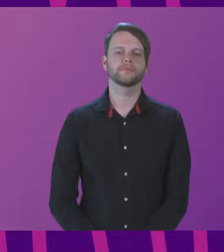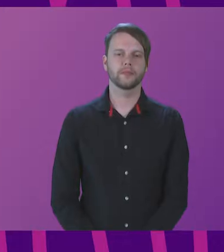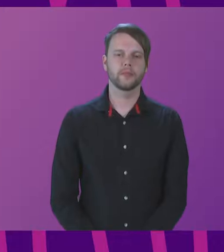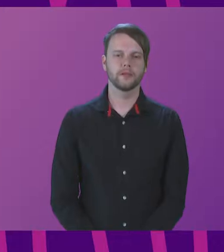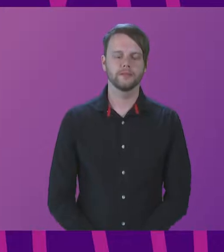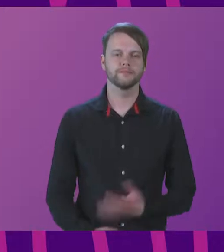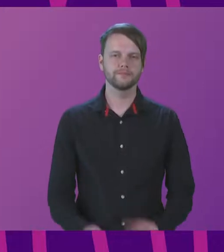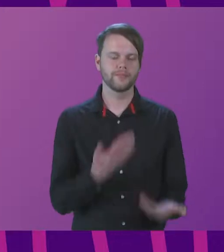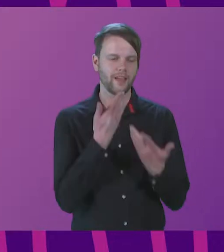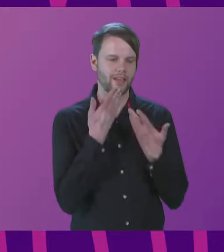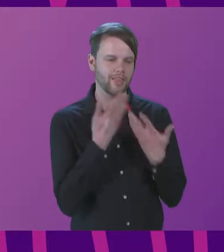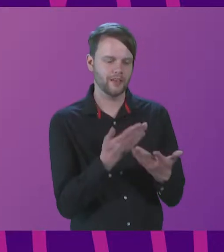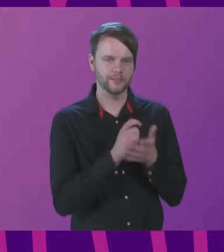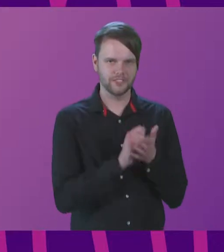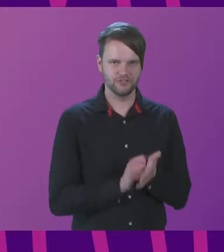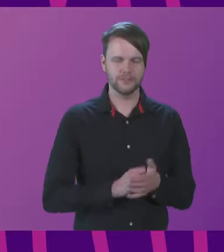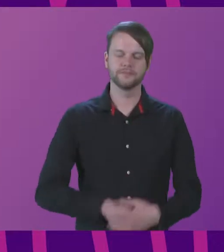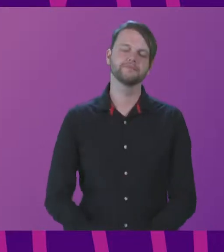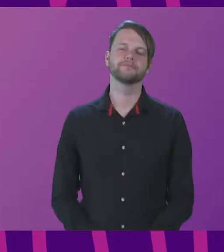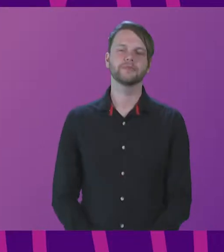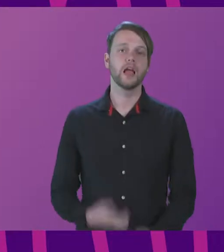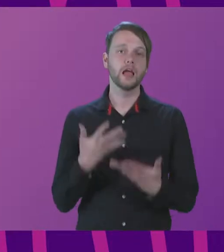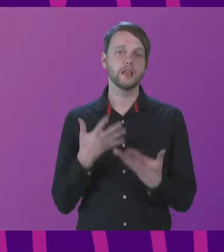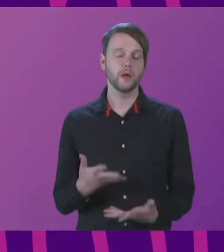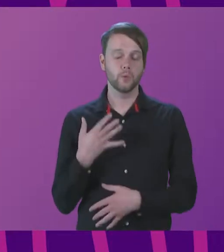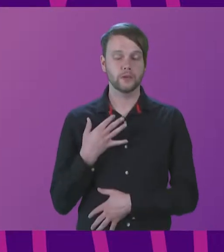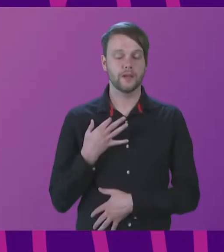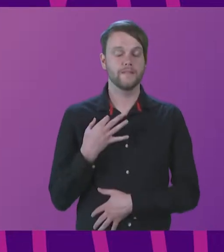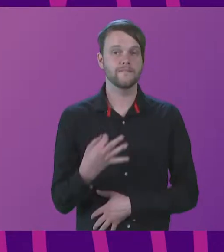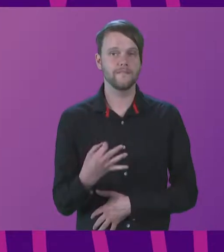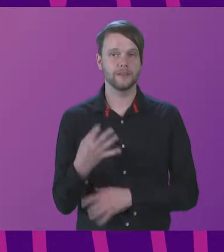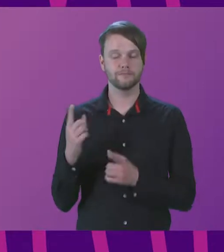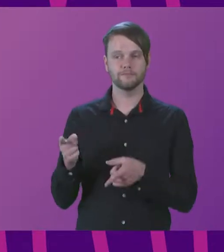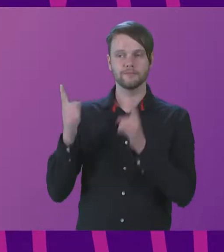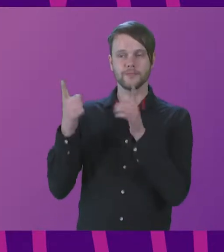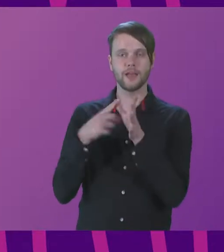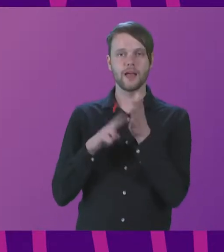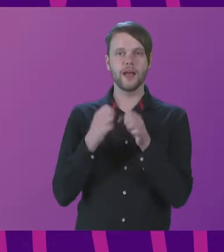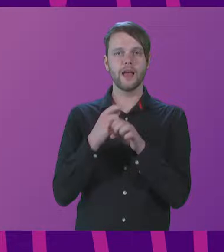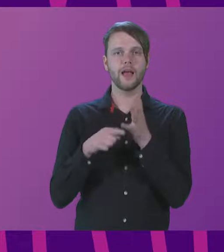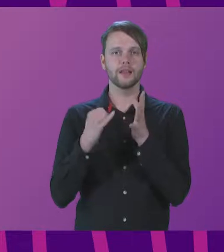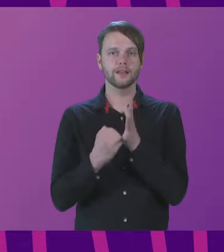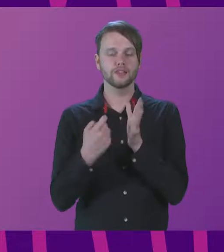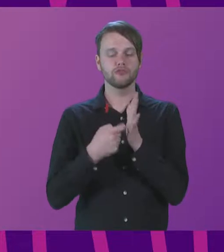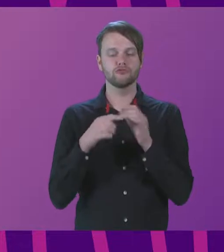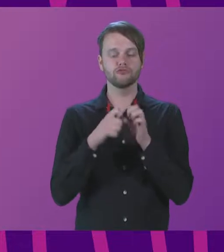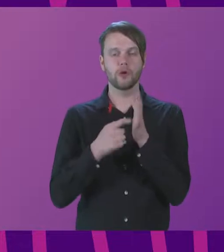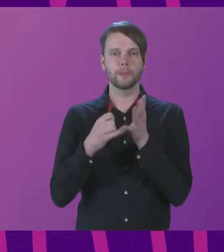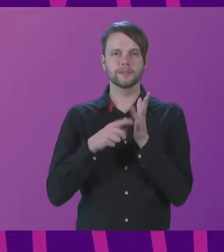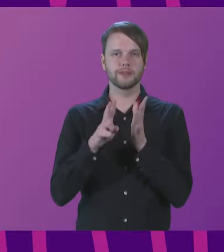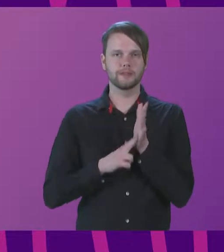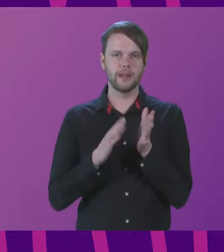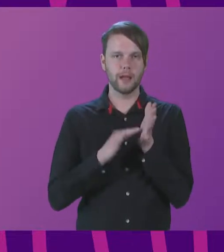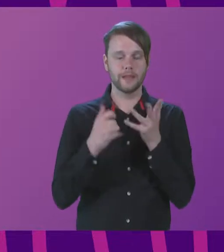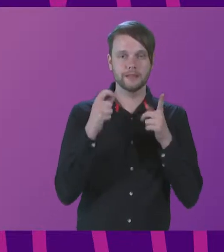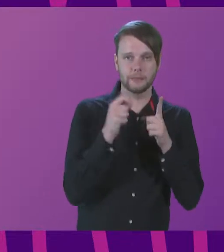Thank you, Secretary. I would now like to invite the Right Honourable Angus Robertson, MSP, Cabinet Secretary for the